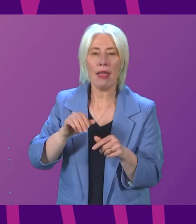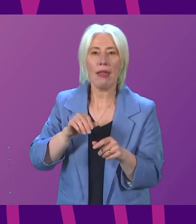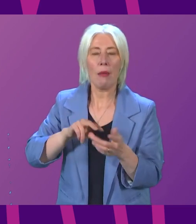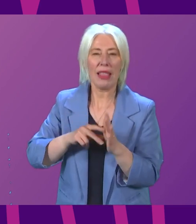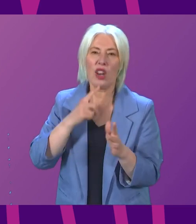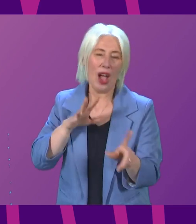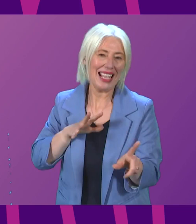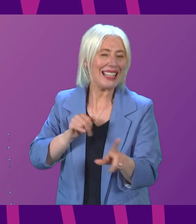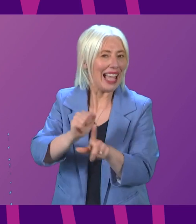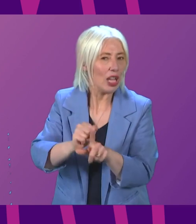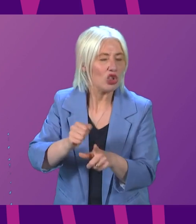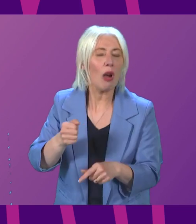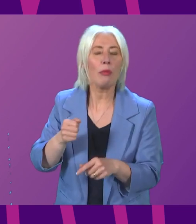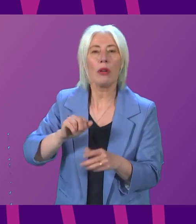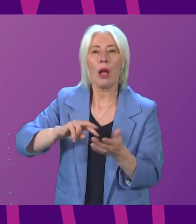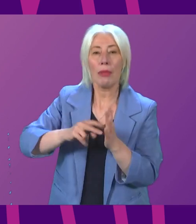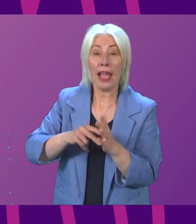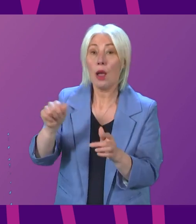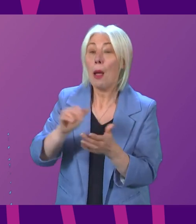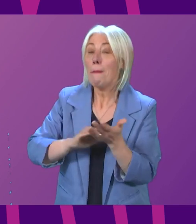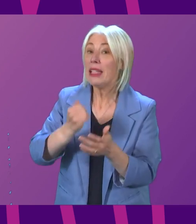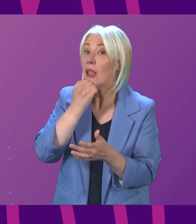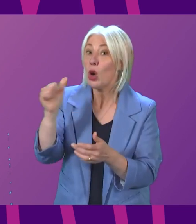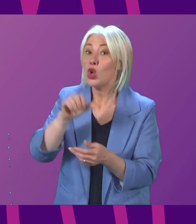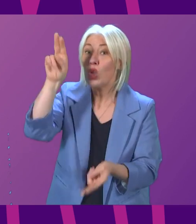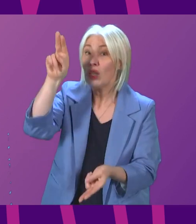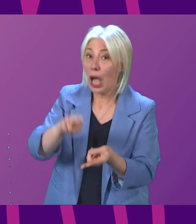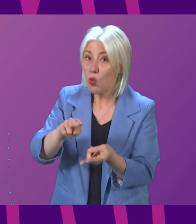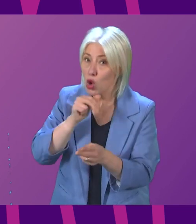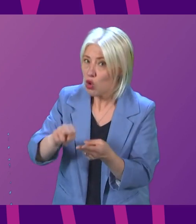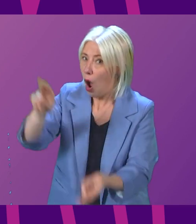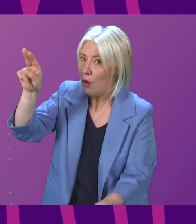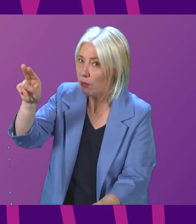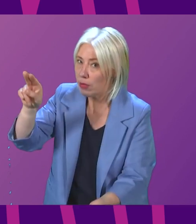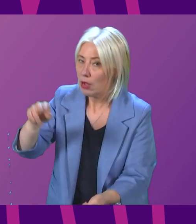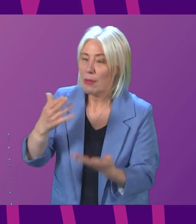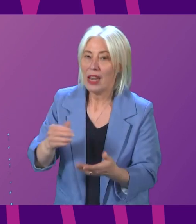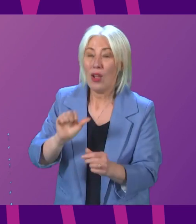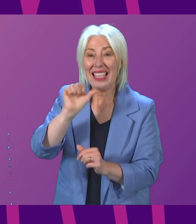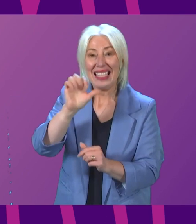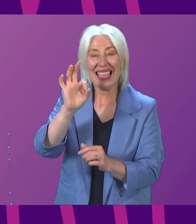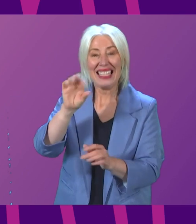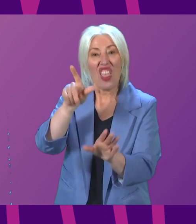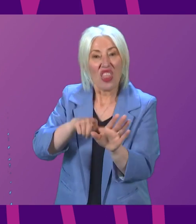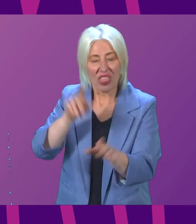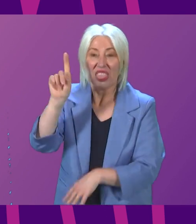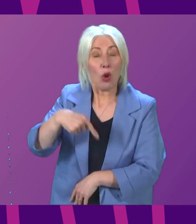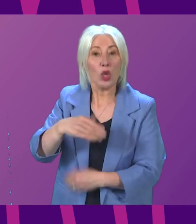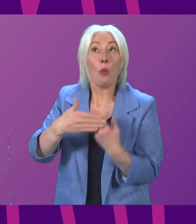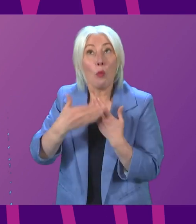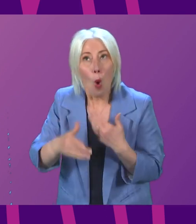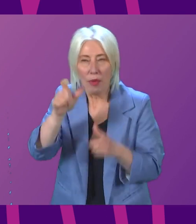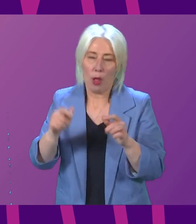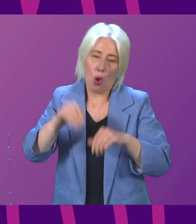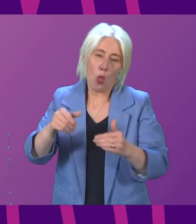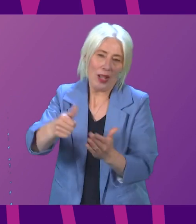means the number waiting would go down instead of going up. But there are nearly 60,000 more people on an NHS waiting